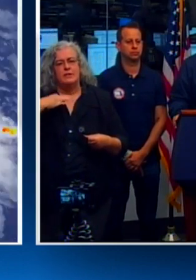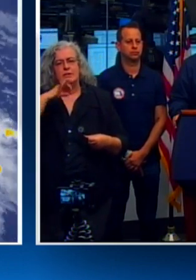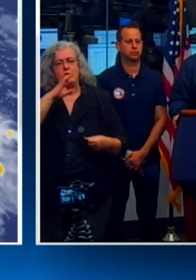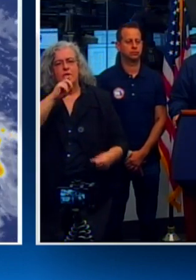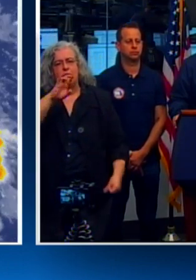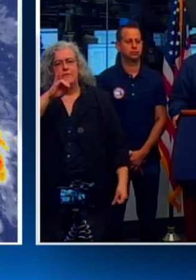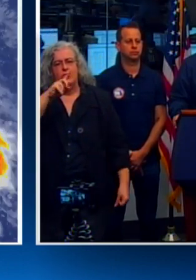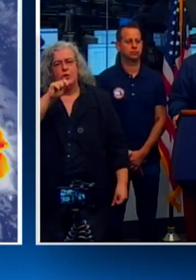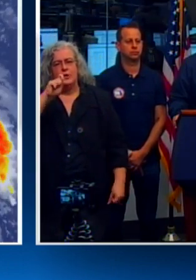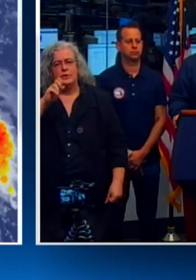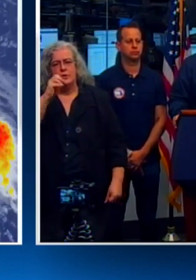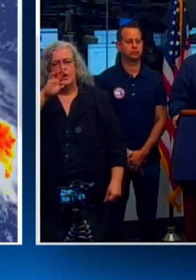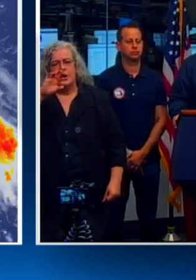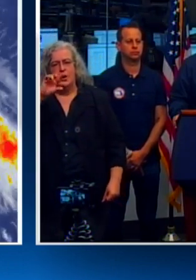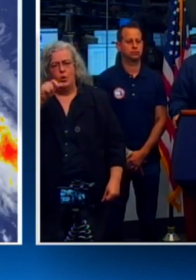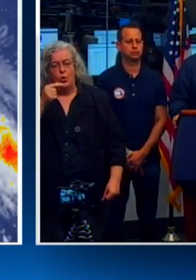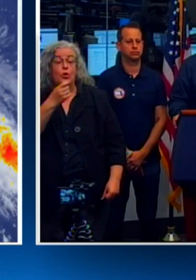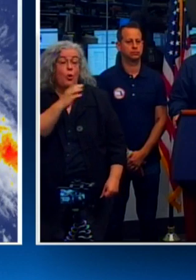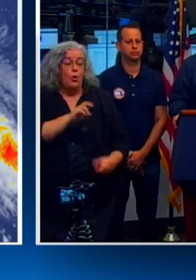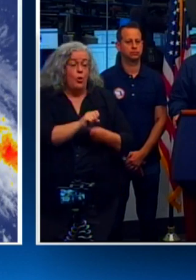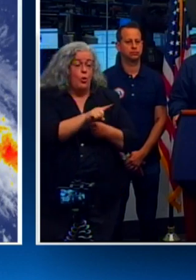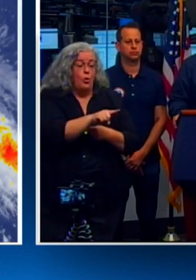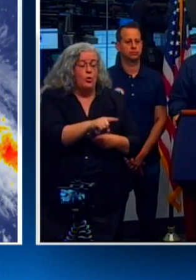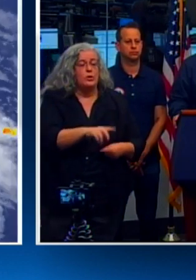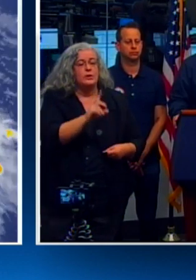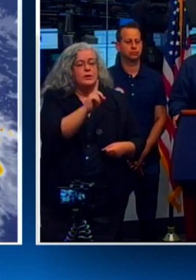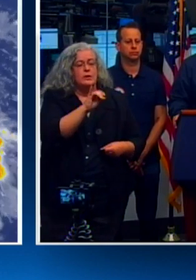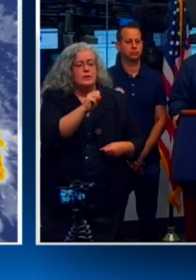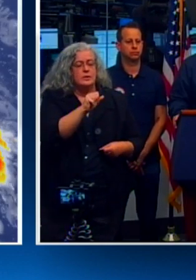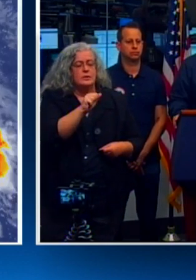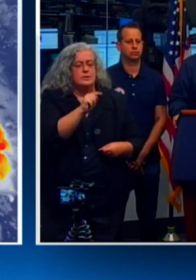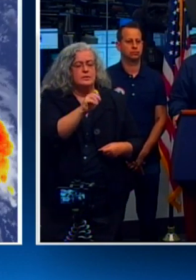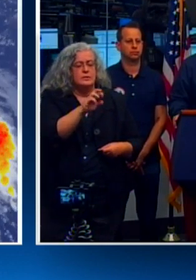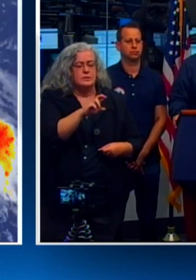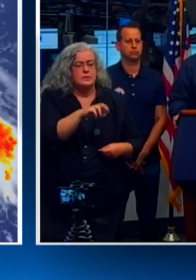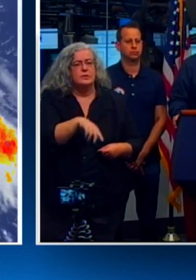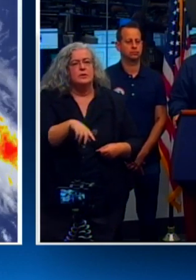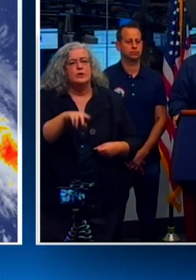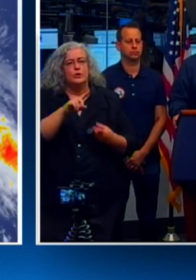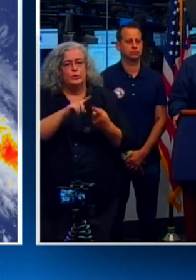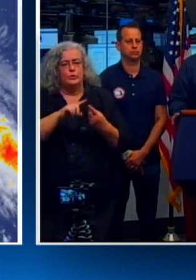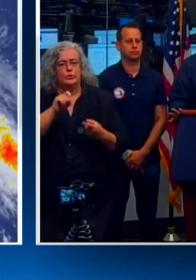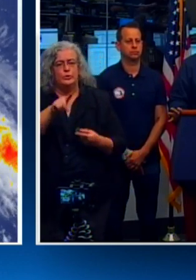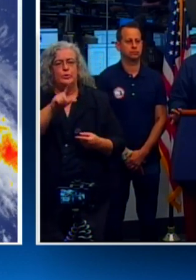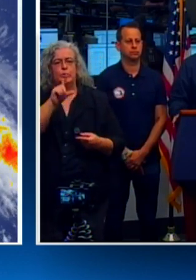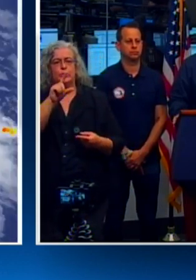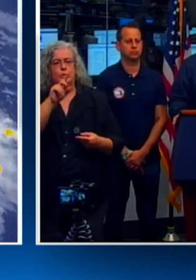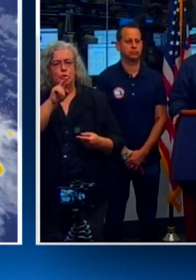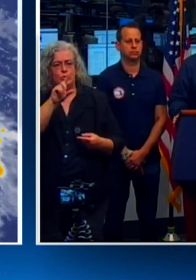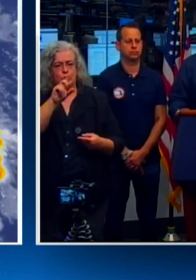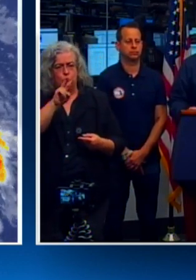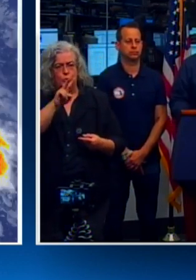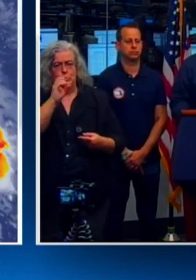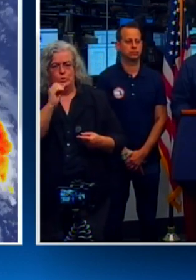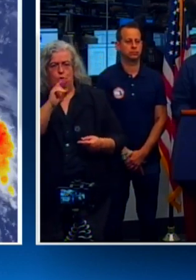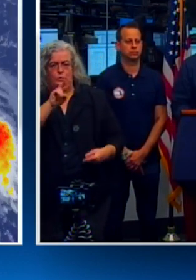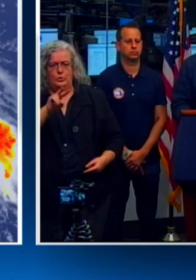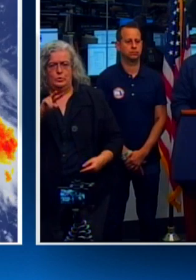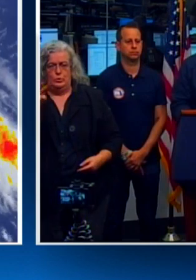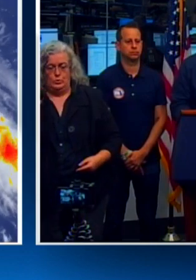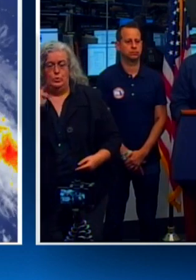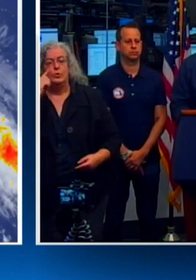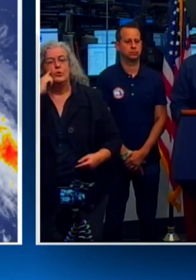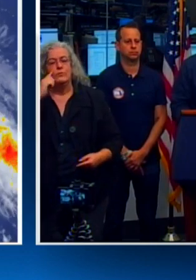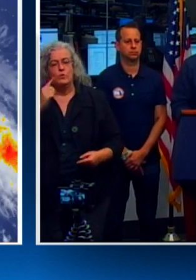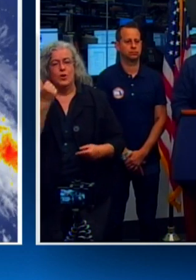or text DISASTER to 20222 to make a $10 contribution, and we